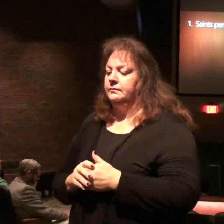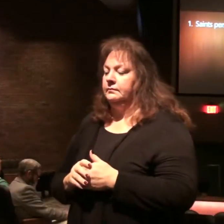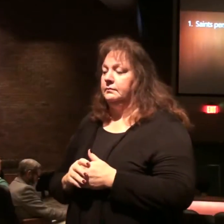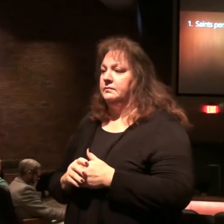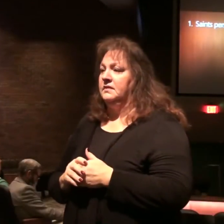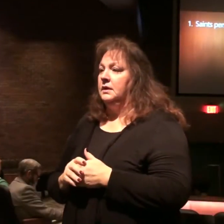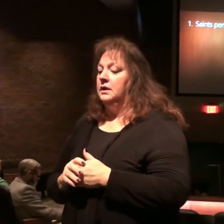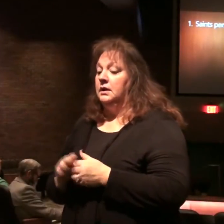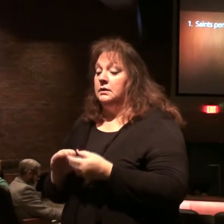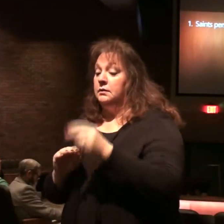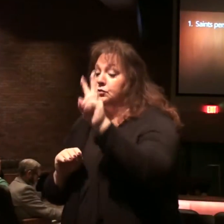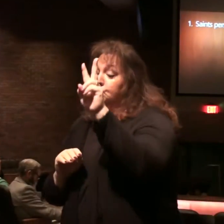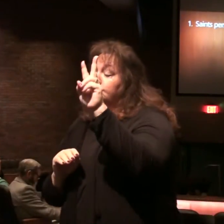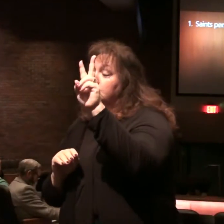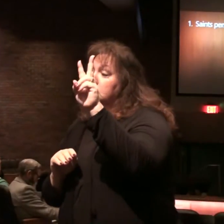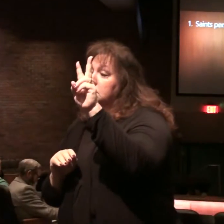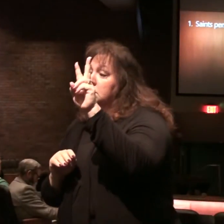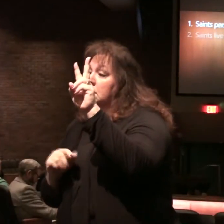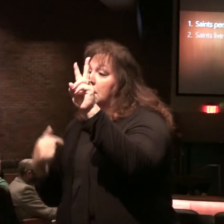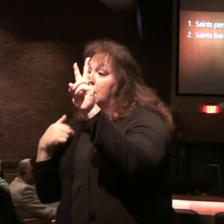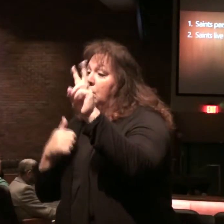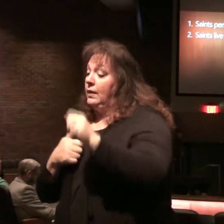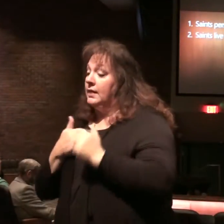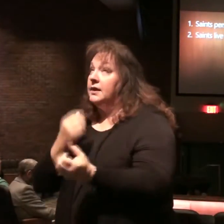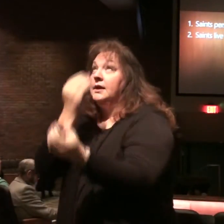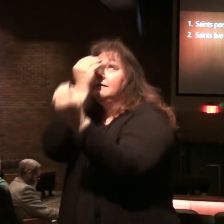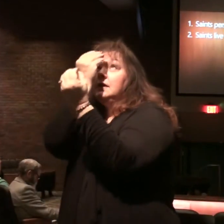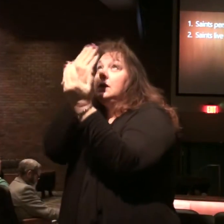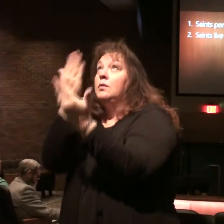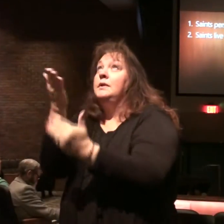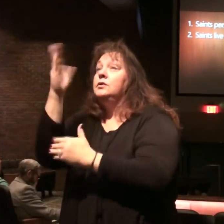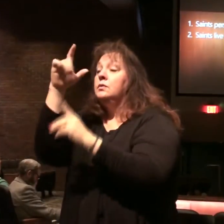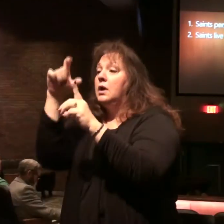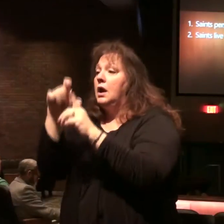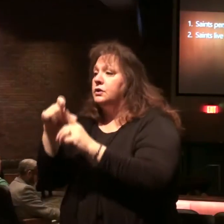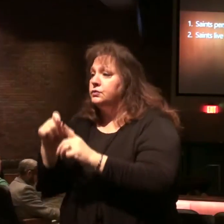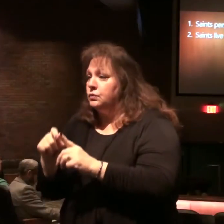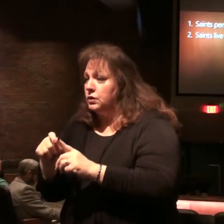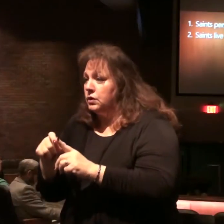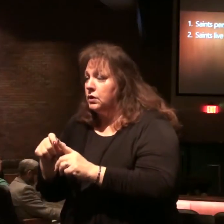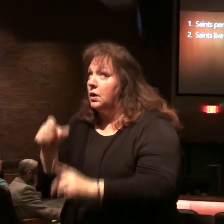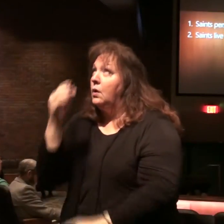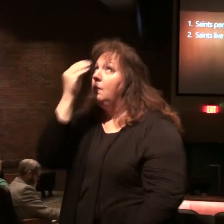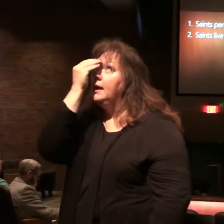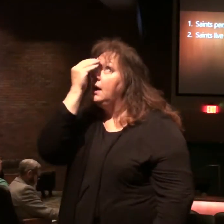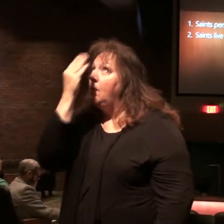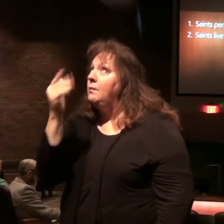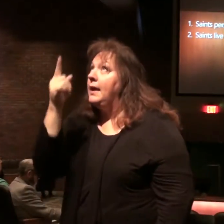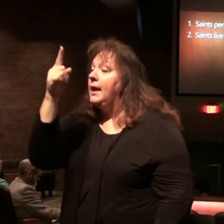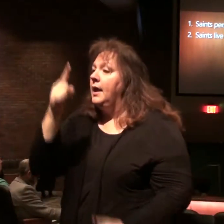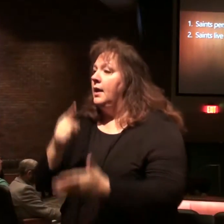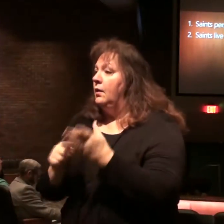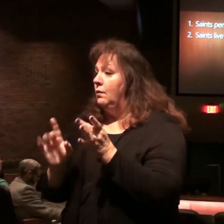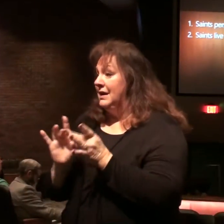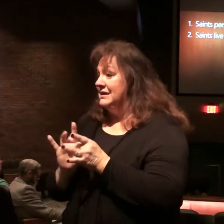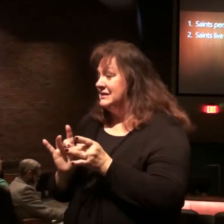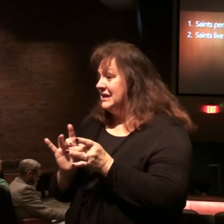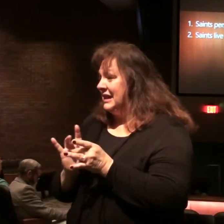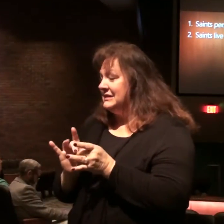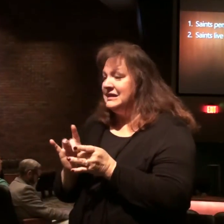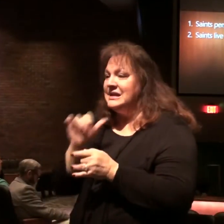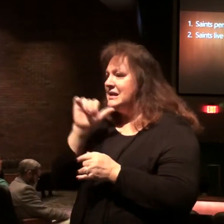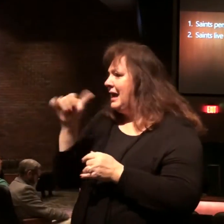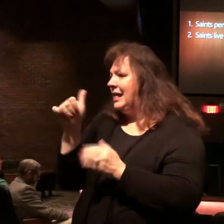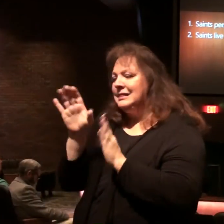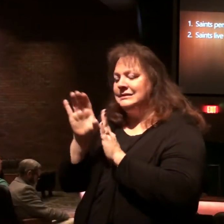those. Number two, saints live in obedience to God's word. They keep his commandments. I'm particularly talking about the